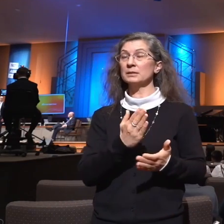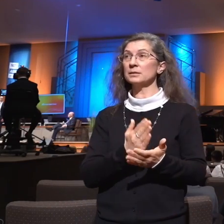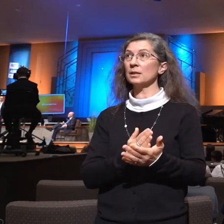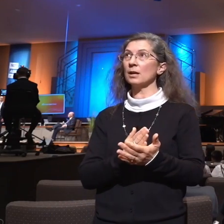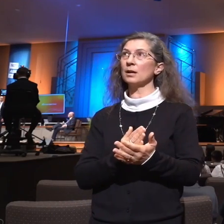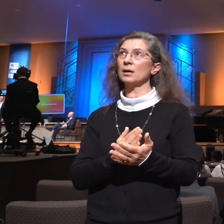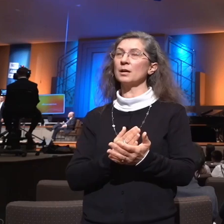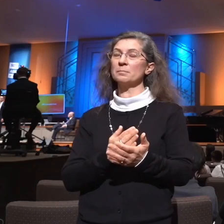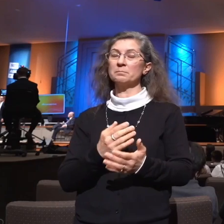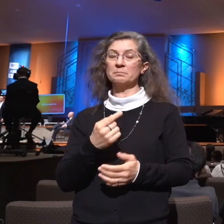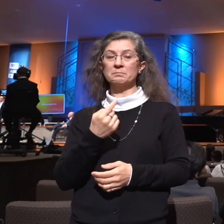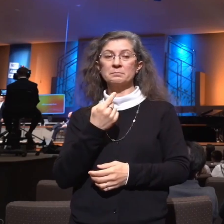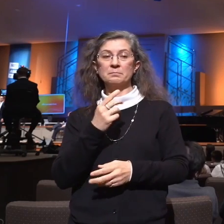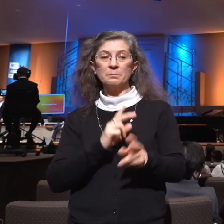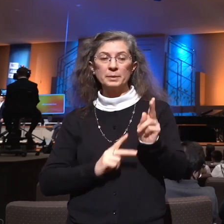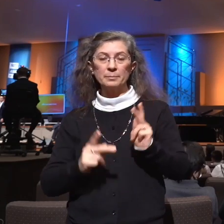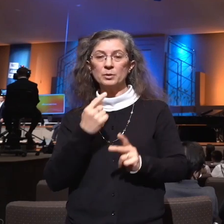we live, then we die.